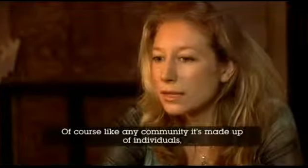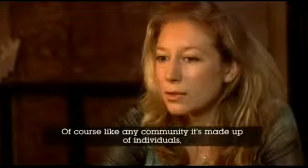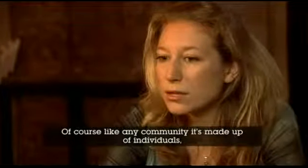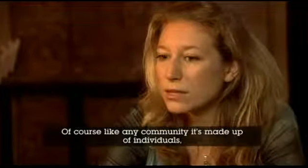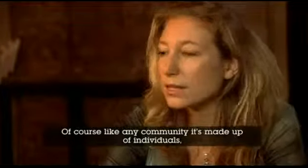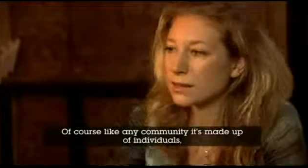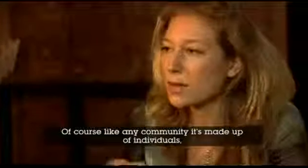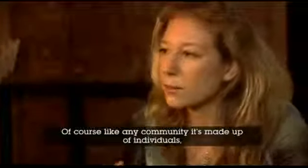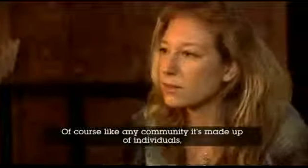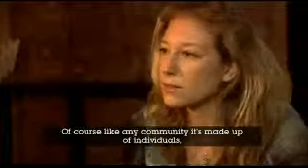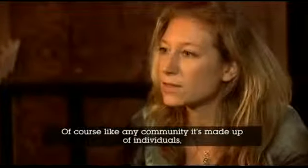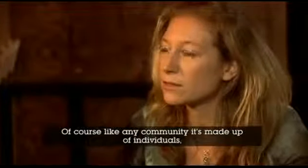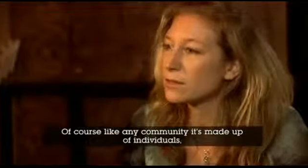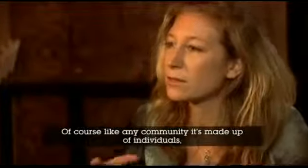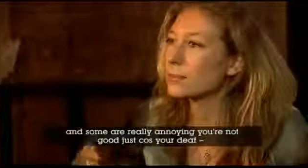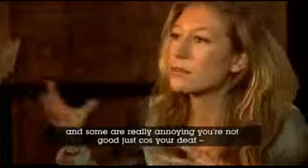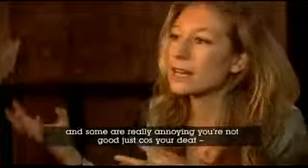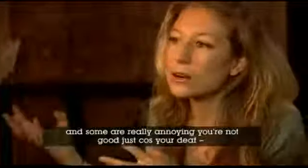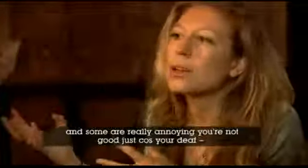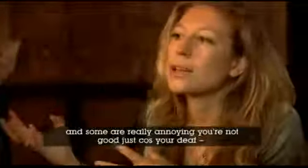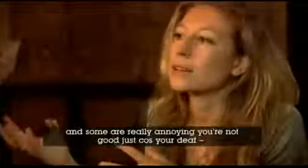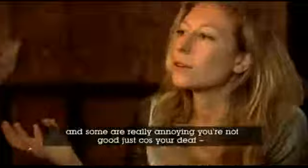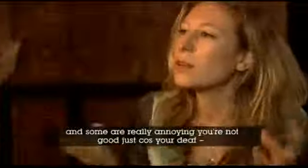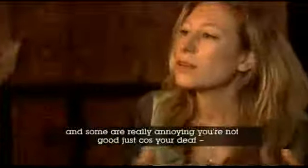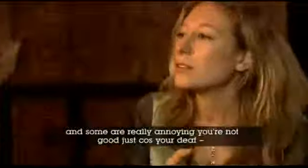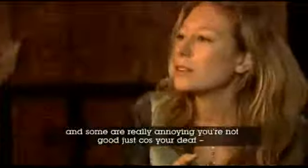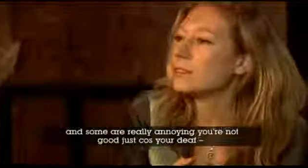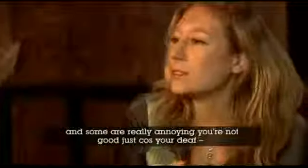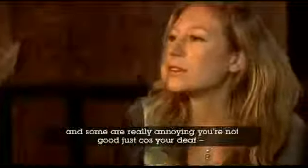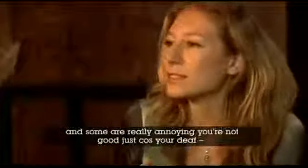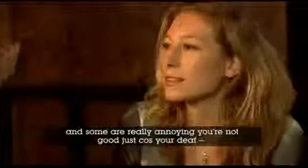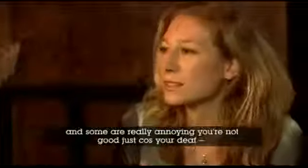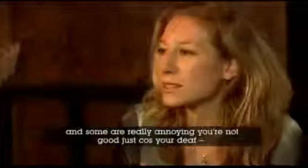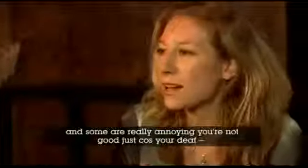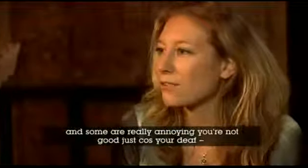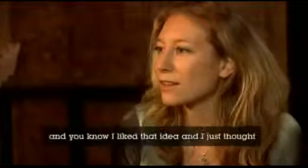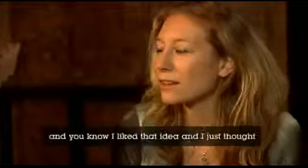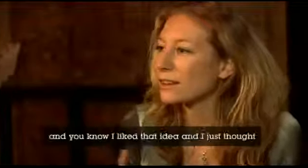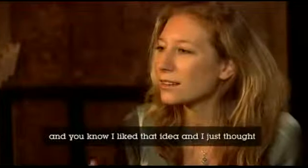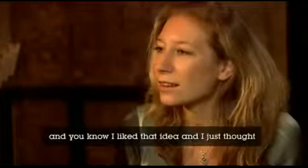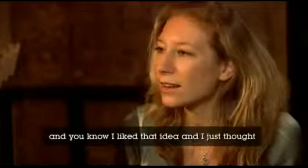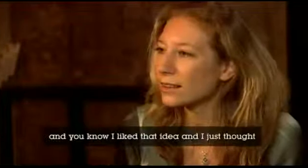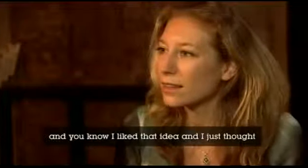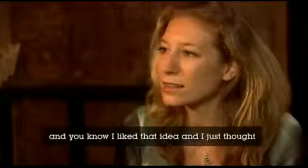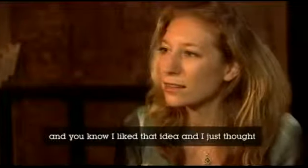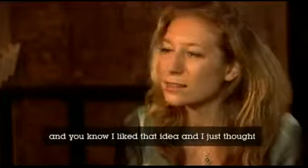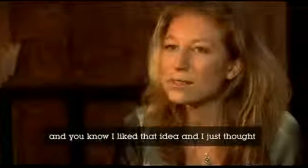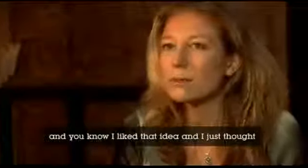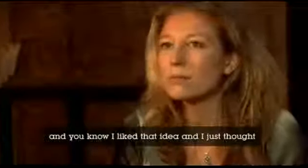any community, it's made up of individuals and some are really annoying. You're not good just because you're deaf. And, you know, I like that idea. And I just thought,